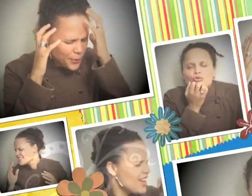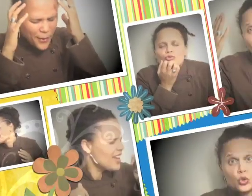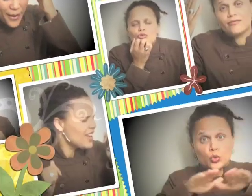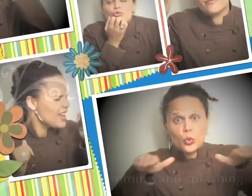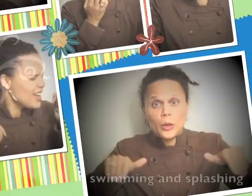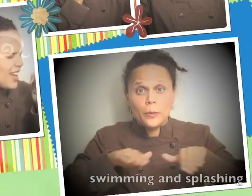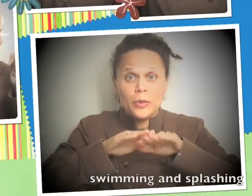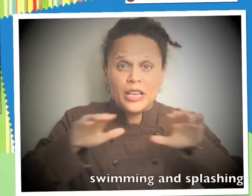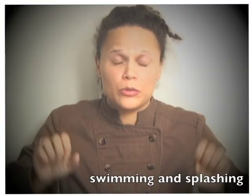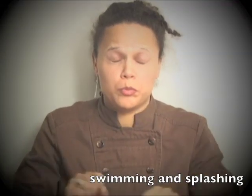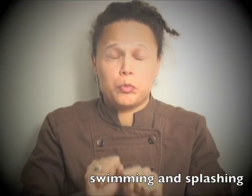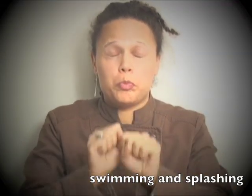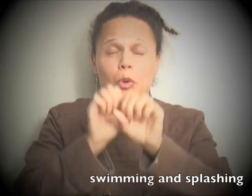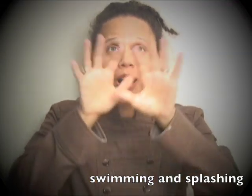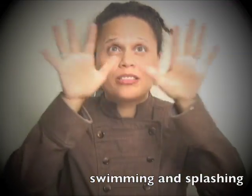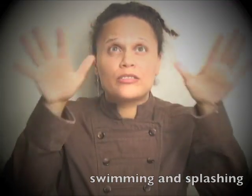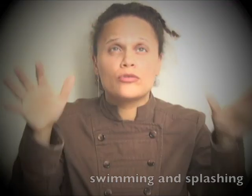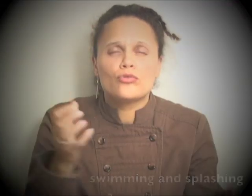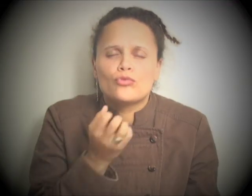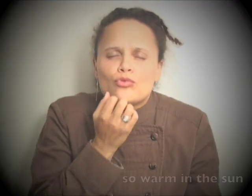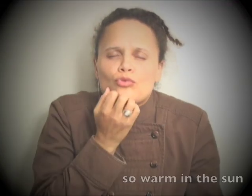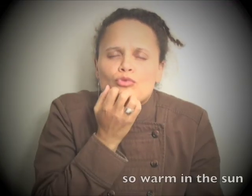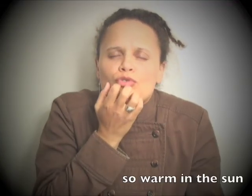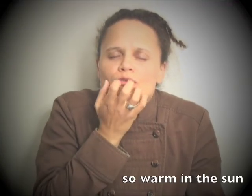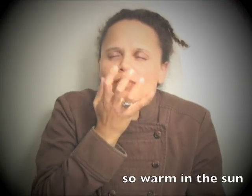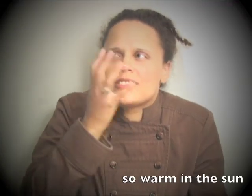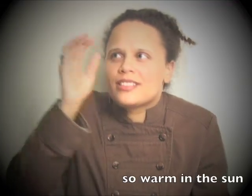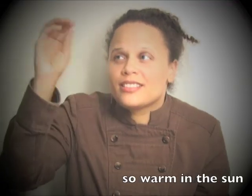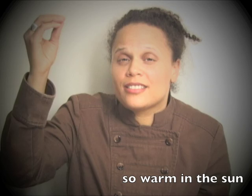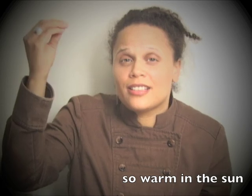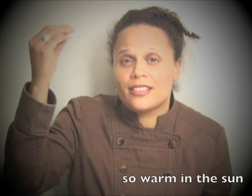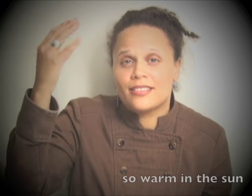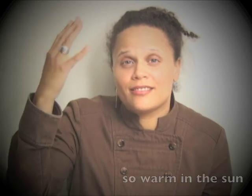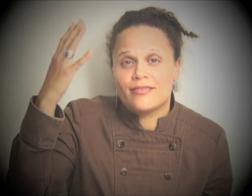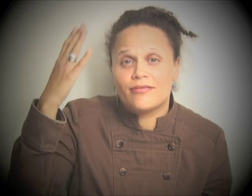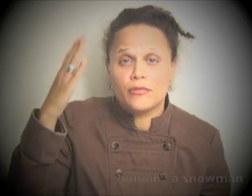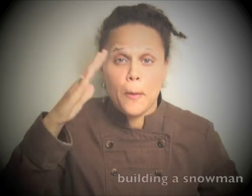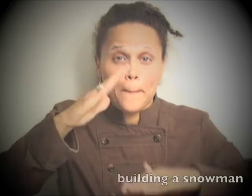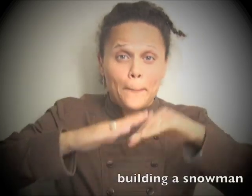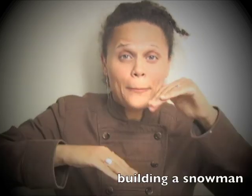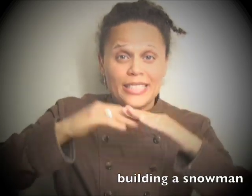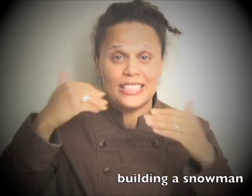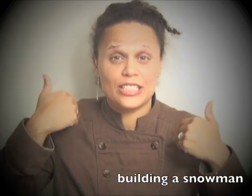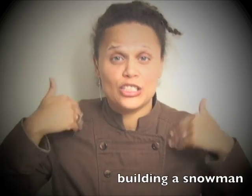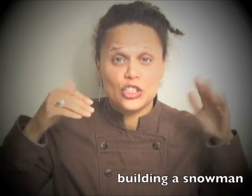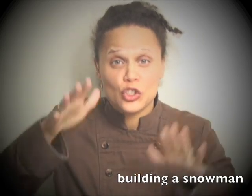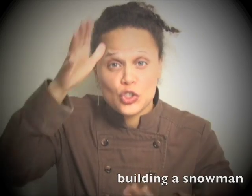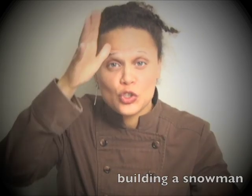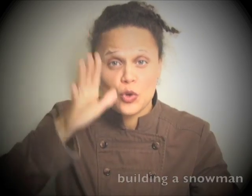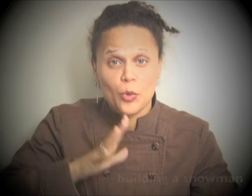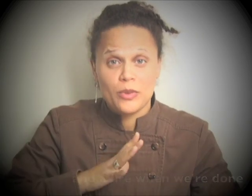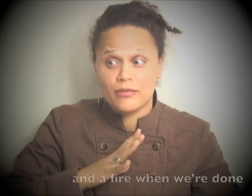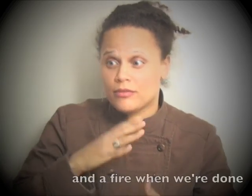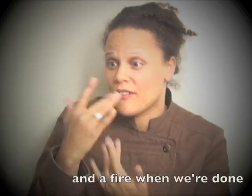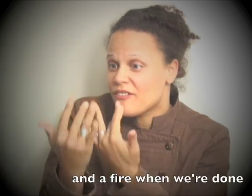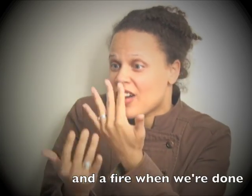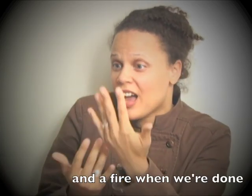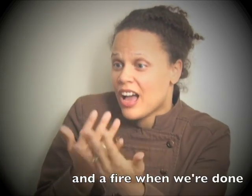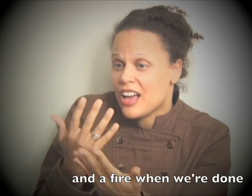Swimming and splashing so warm in the sun Building a snowman and fire